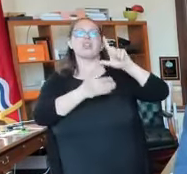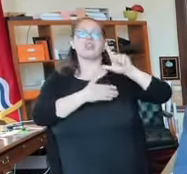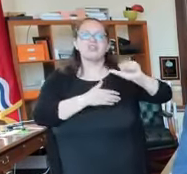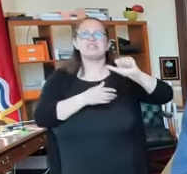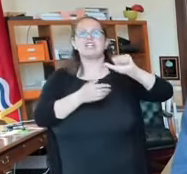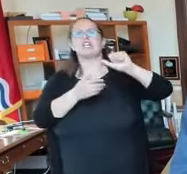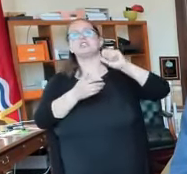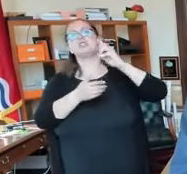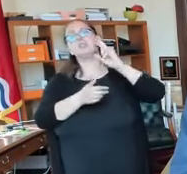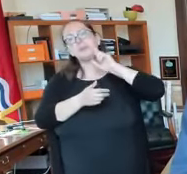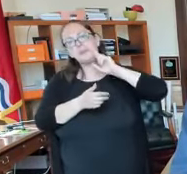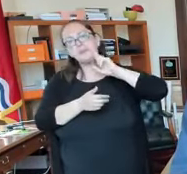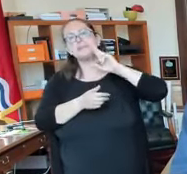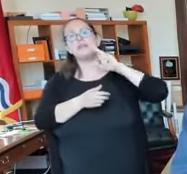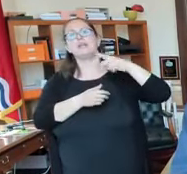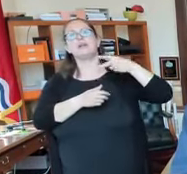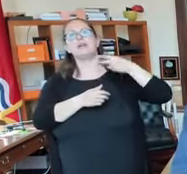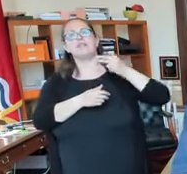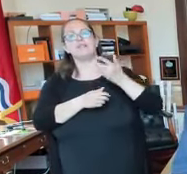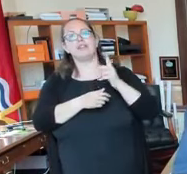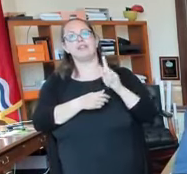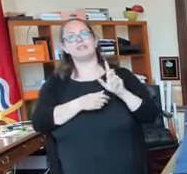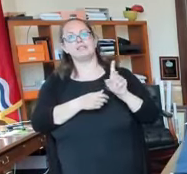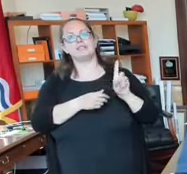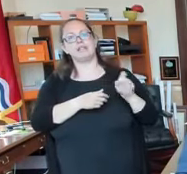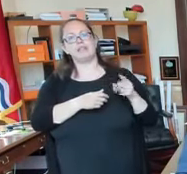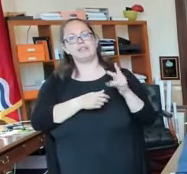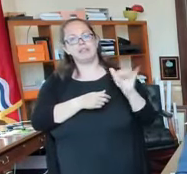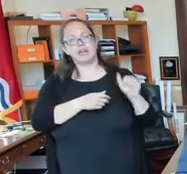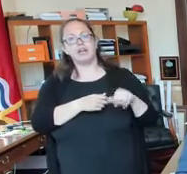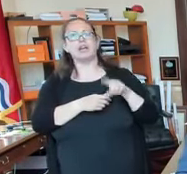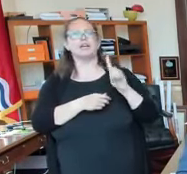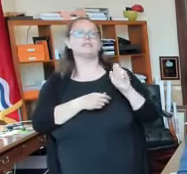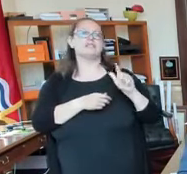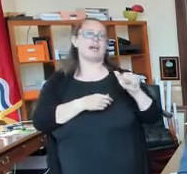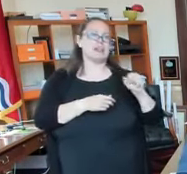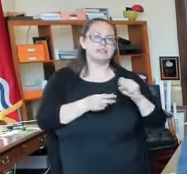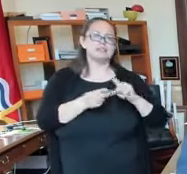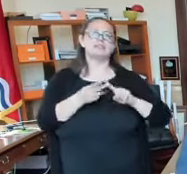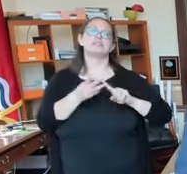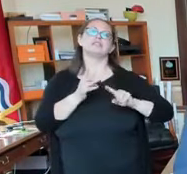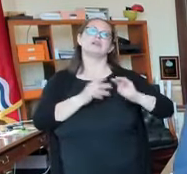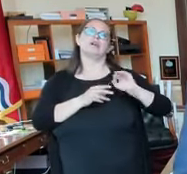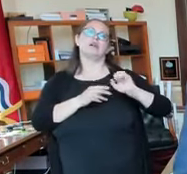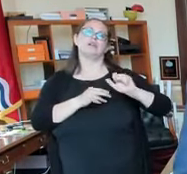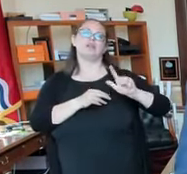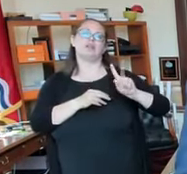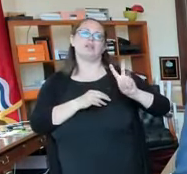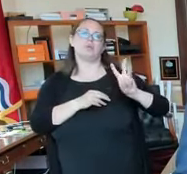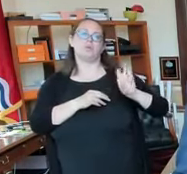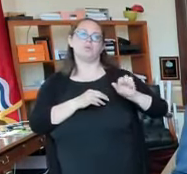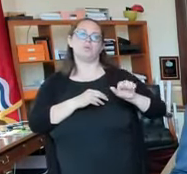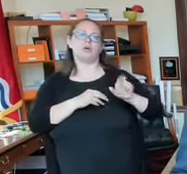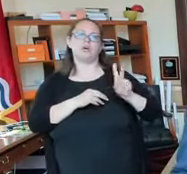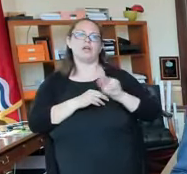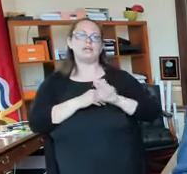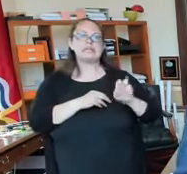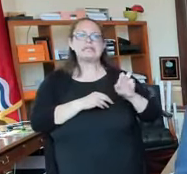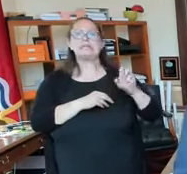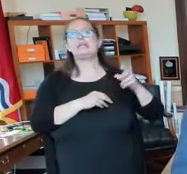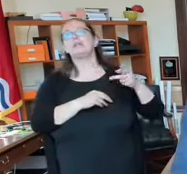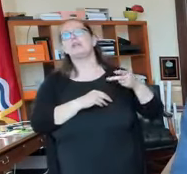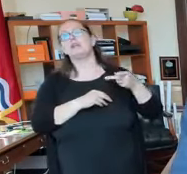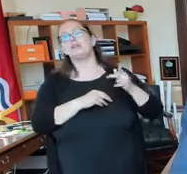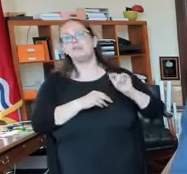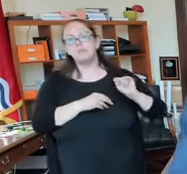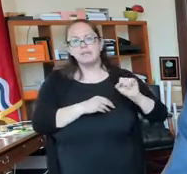Houston, Philadelphia, Dallas, Memphis, Milwaukee and Pittsburgh. We know, however, that it is